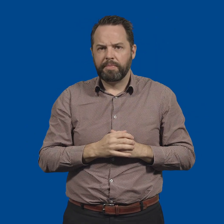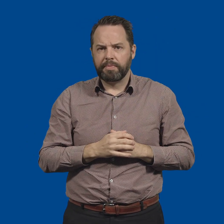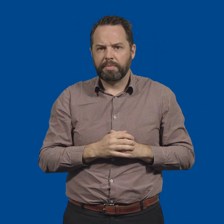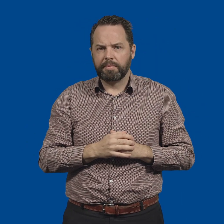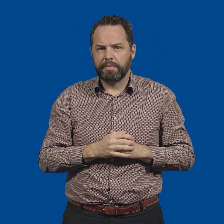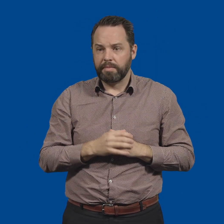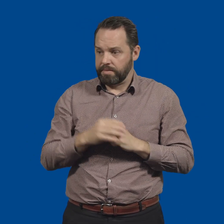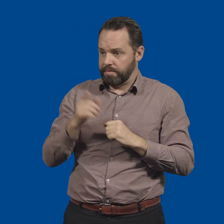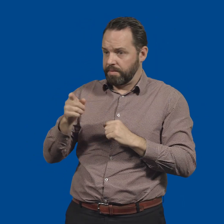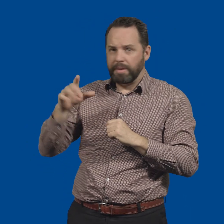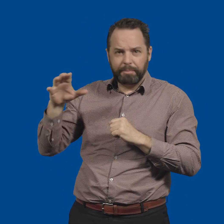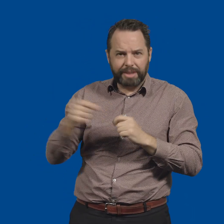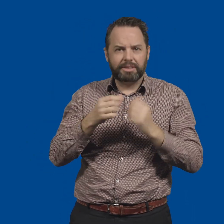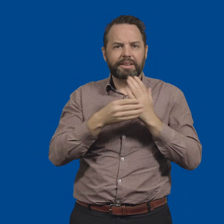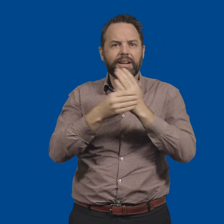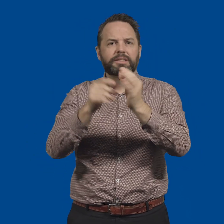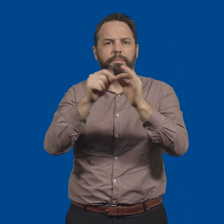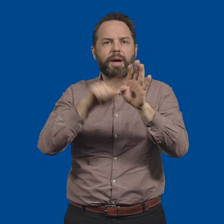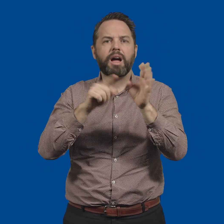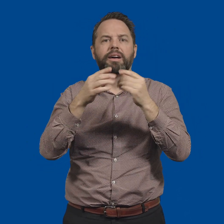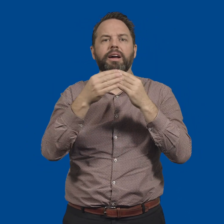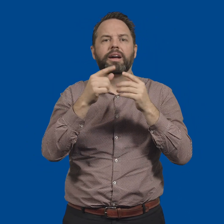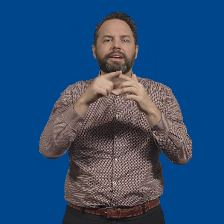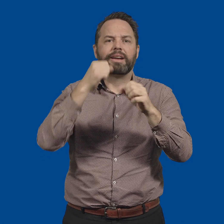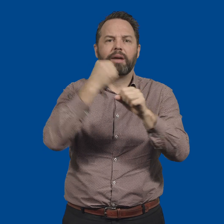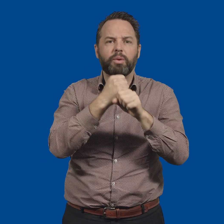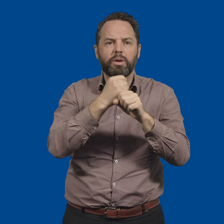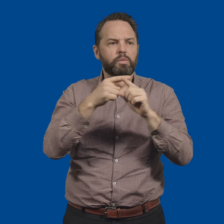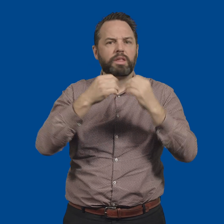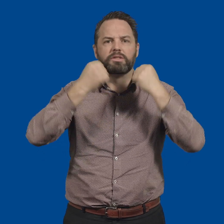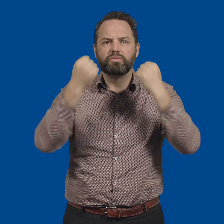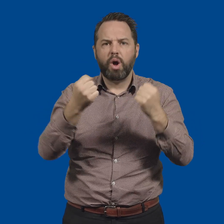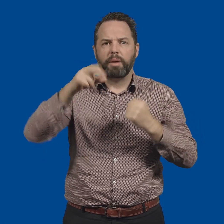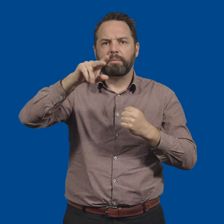They must lead by example, with a strong bilingual and bi-cultural organisation.